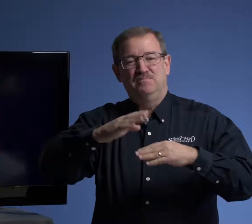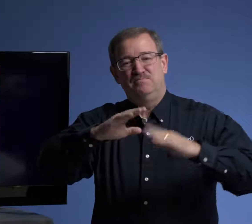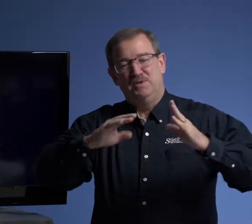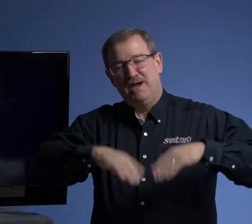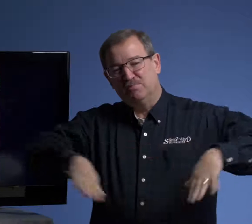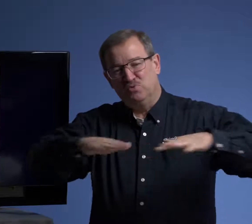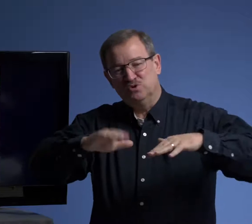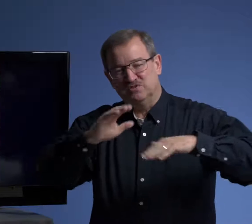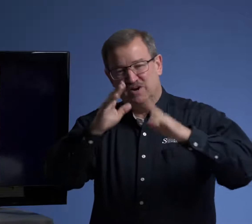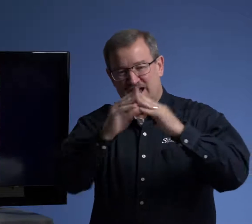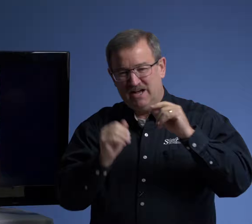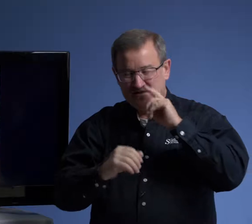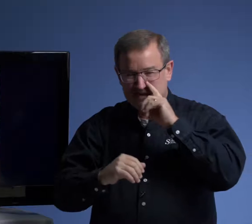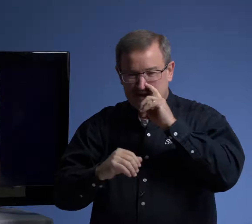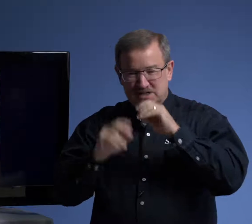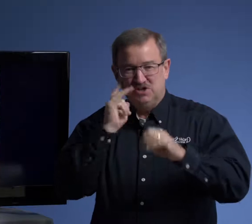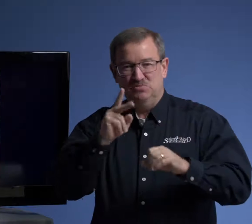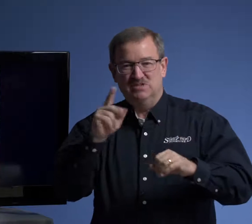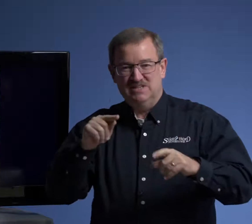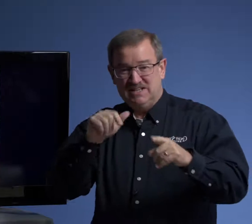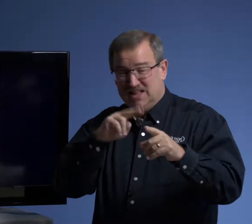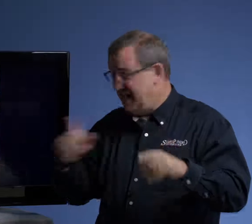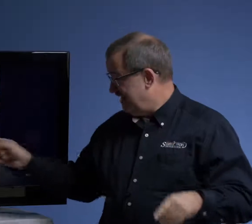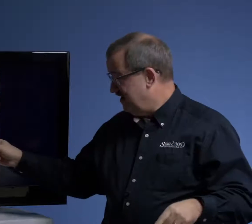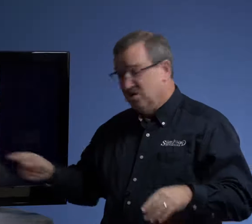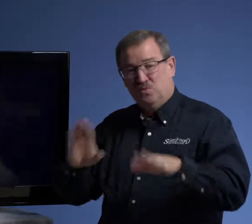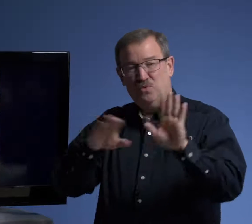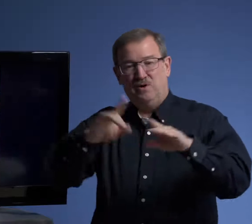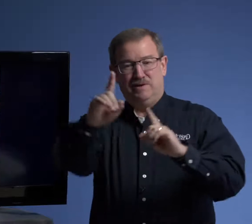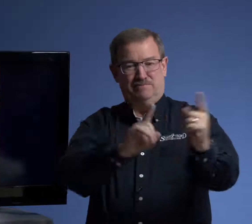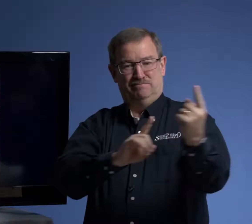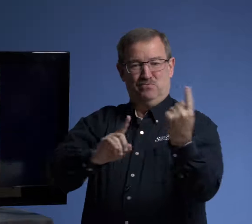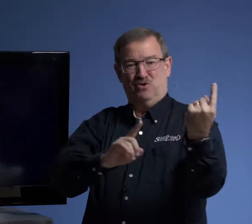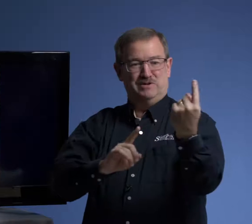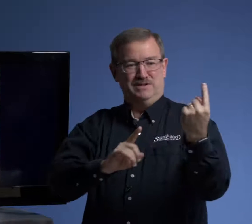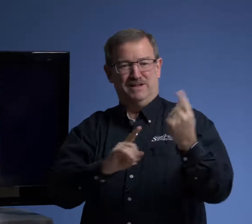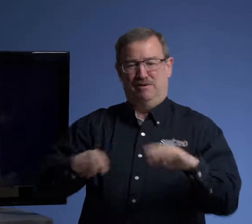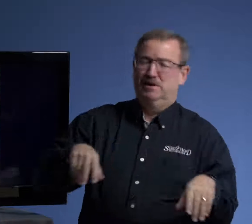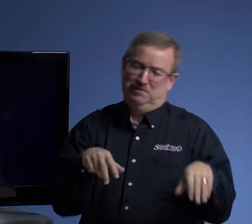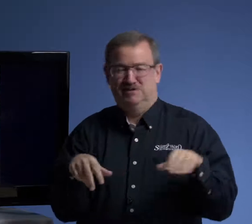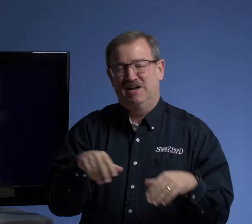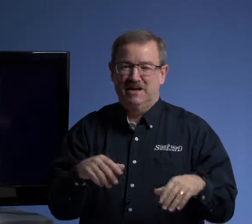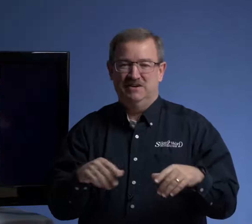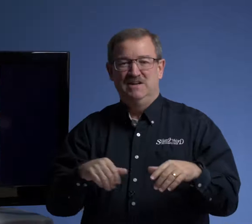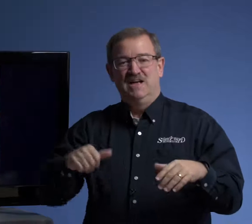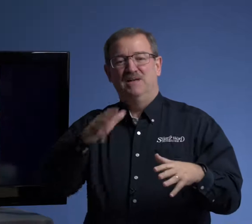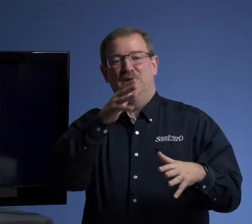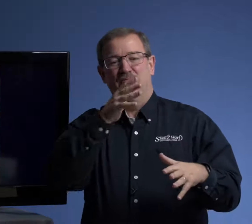porch of our house. And she would see Glenn walking, walking down her. He'd be staggering. And my